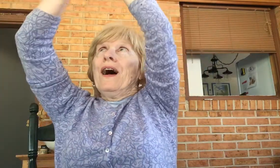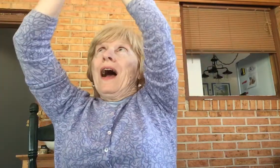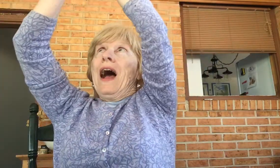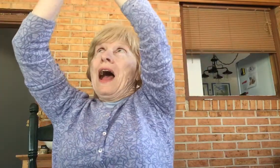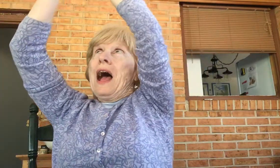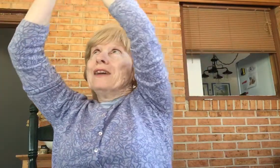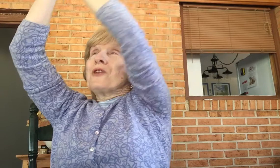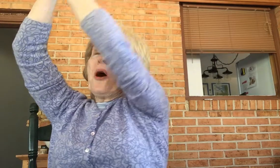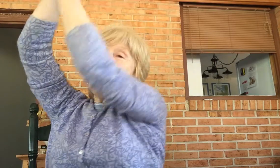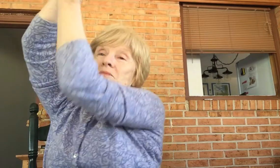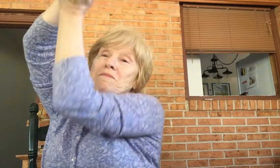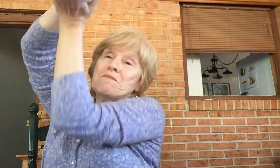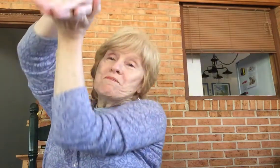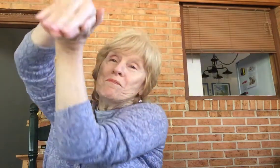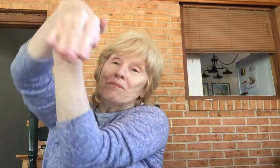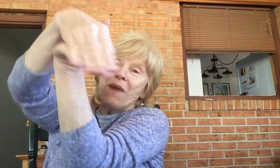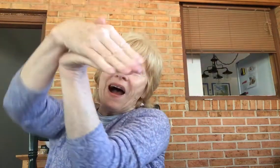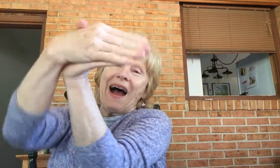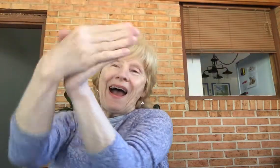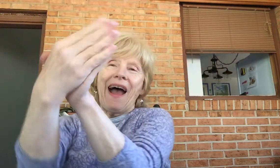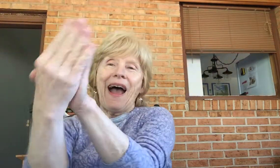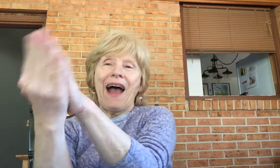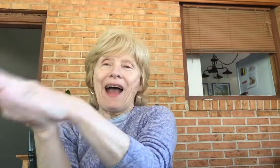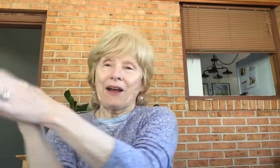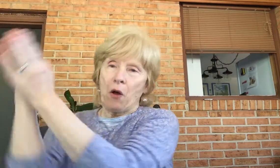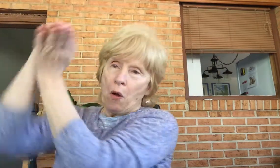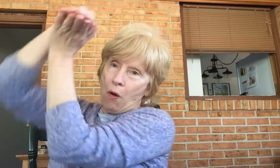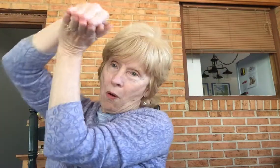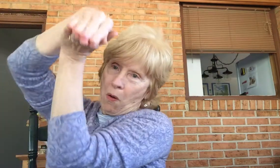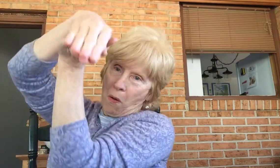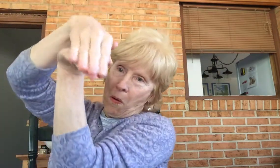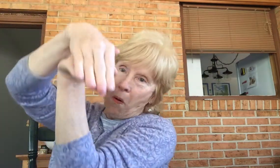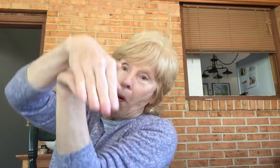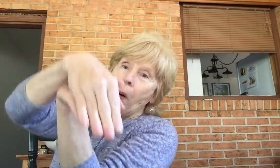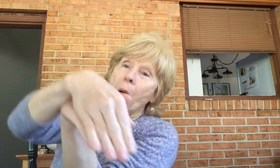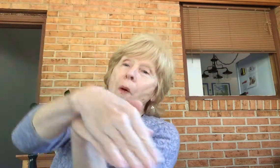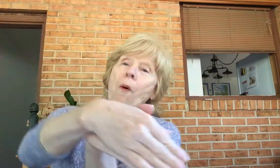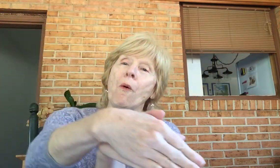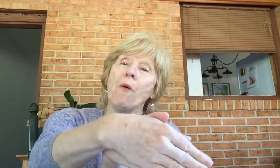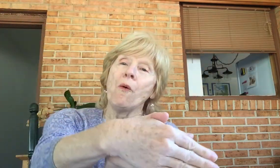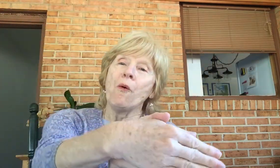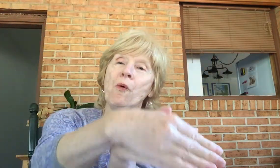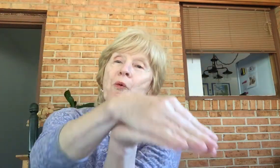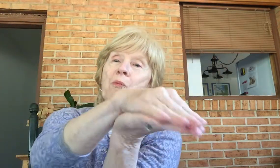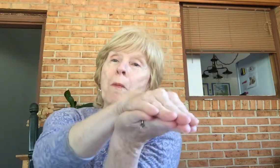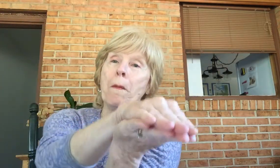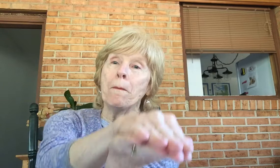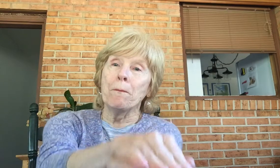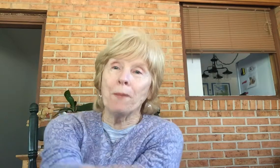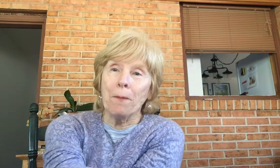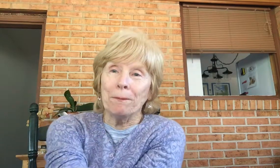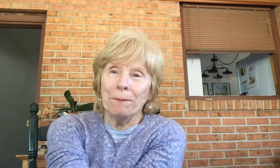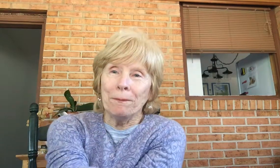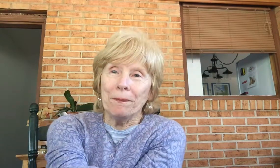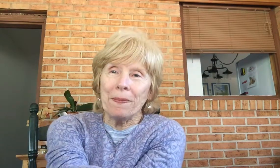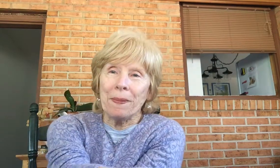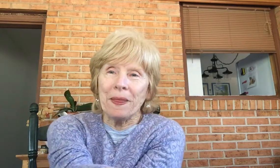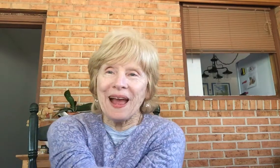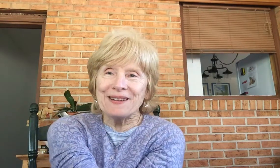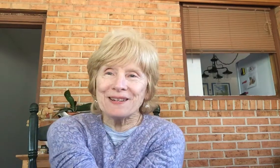And come back home. Boom, boom, boom! end.